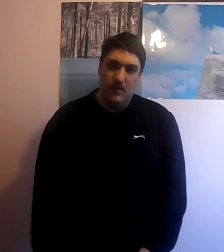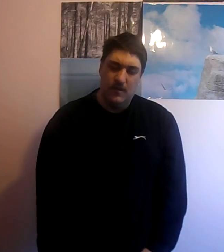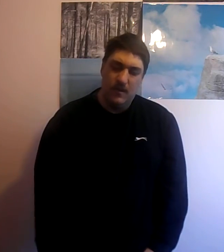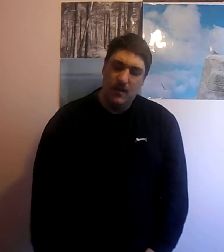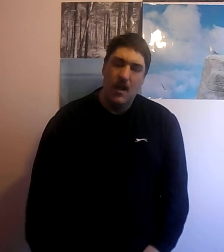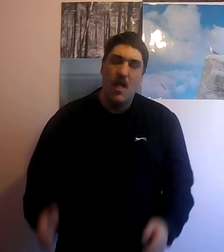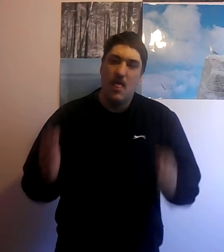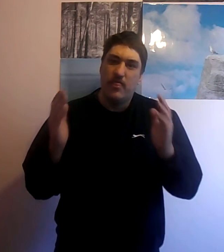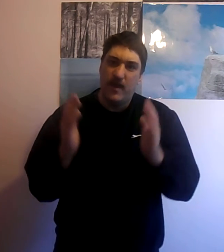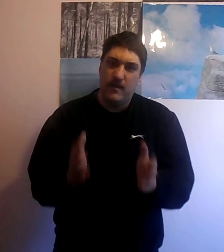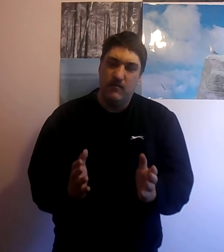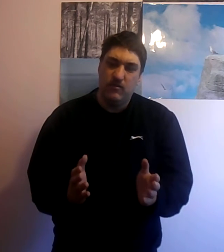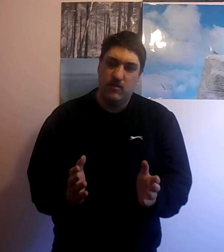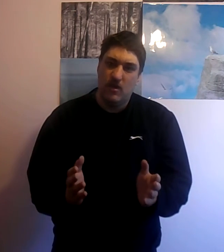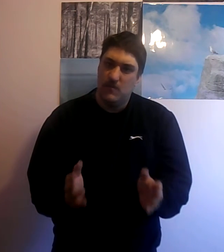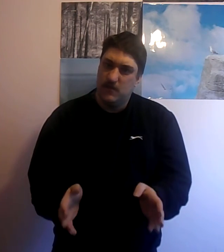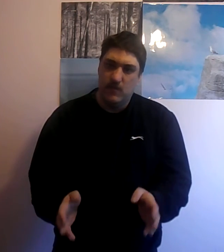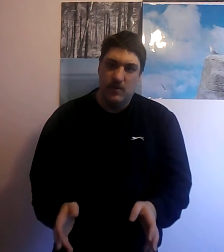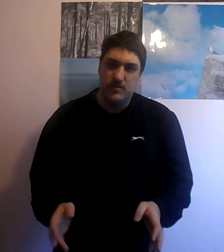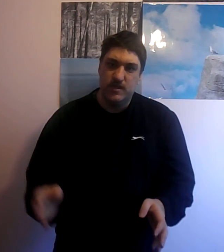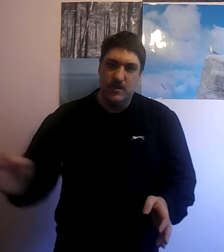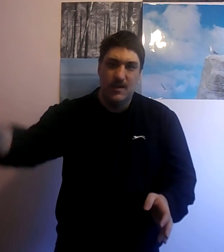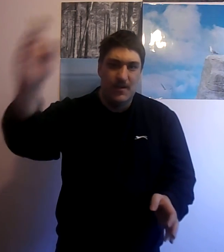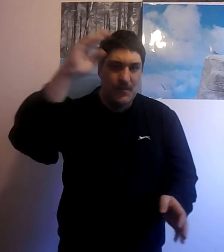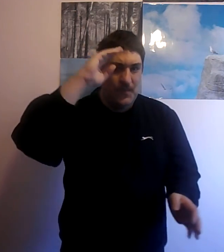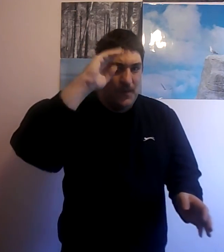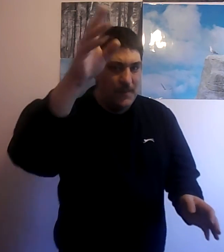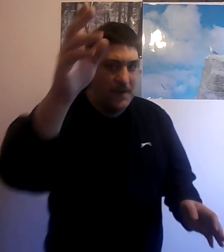thank you so much for watching bye bye